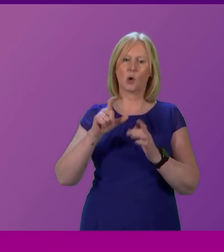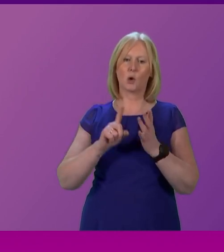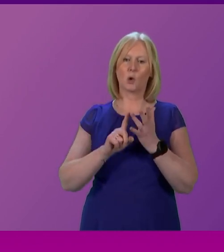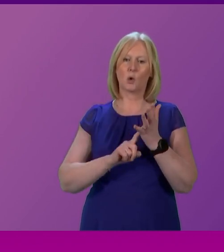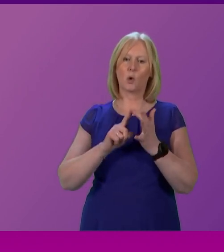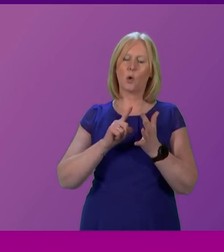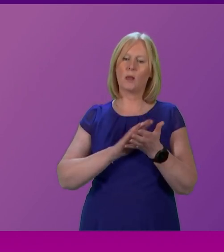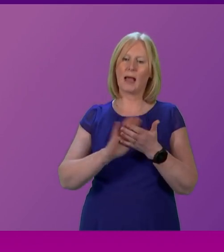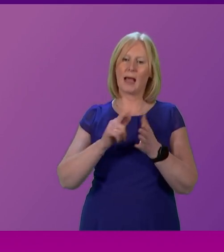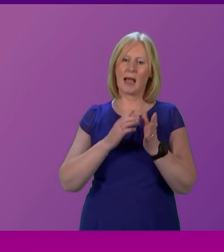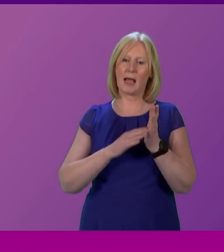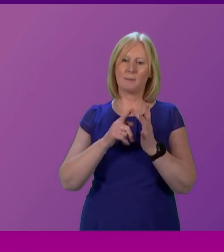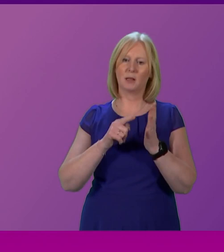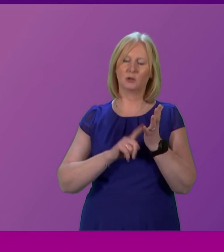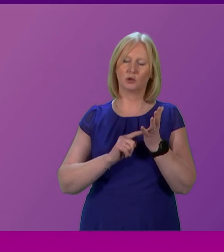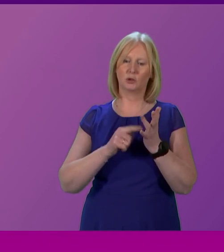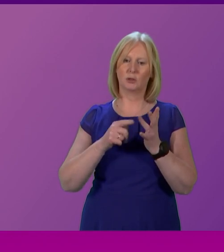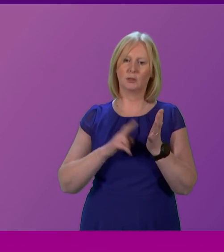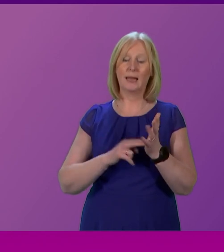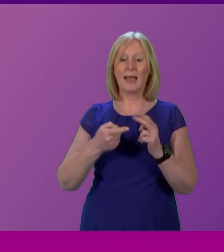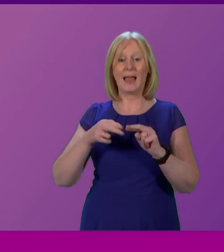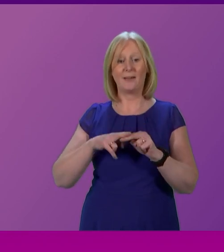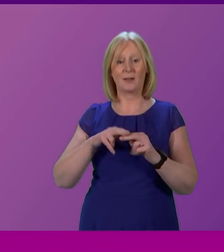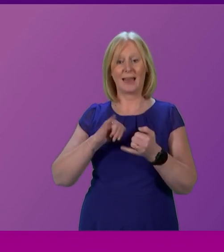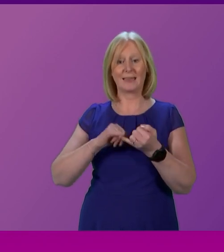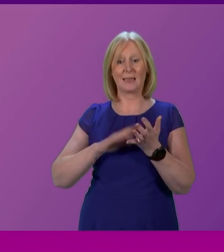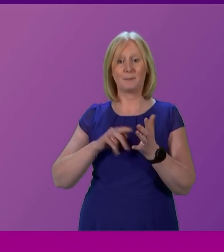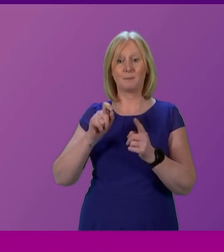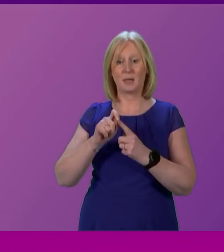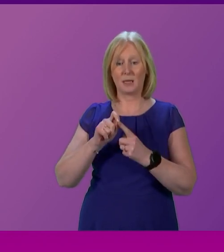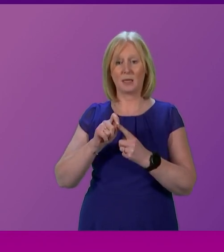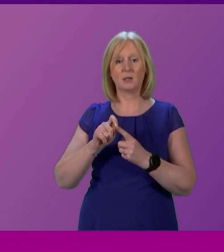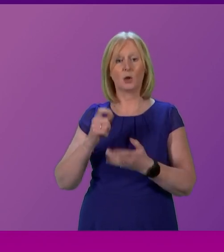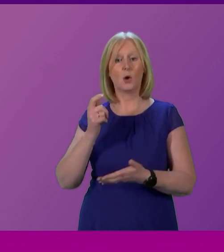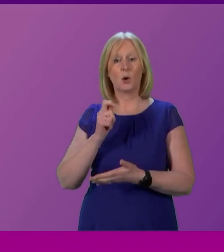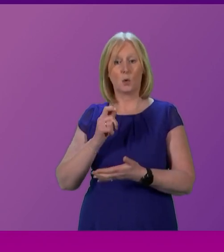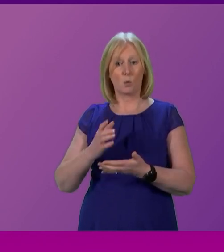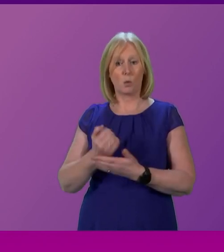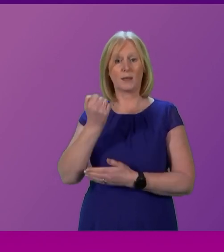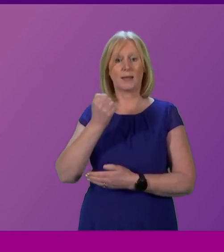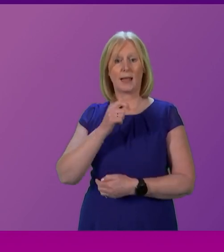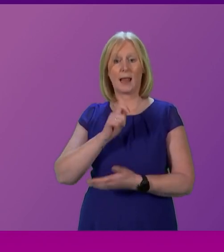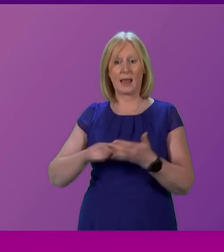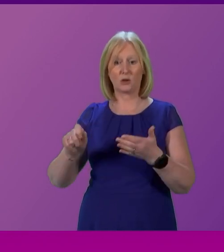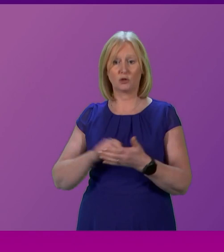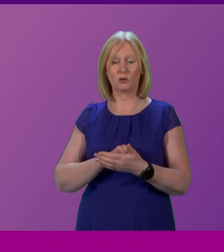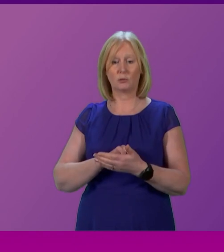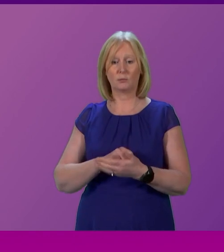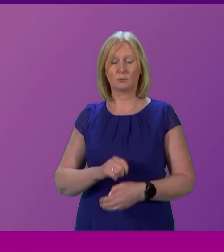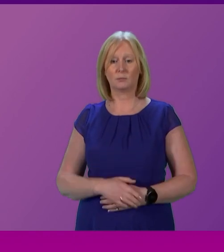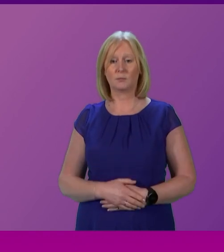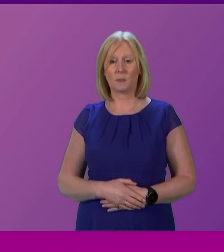by Martin Geisler if the SNP won a general election, would that constitute a mandate? He replied, no, not at all.